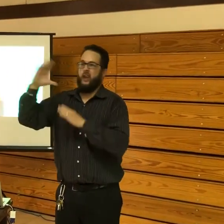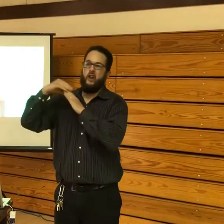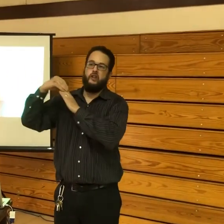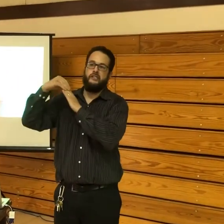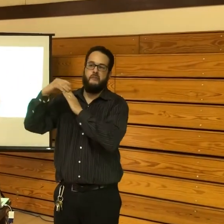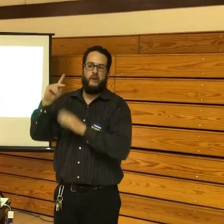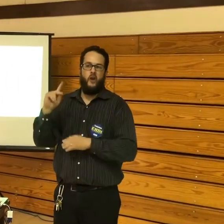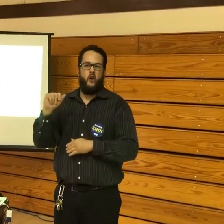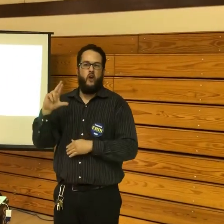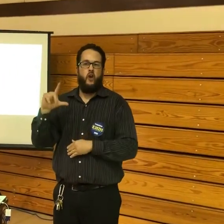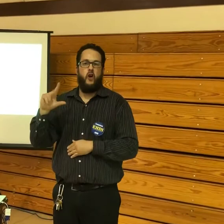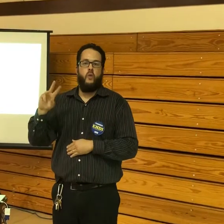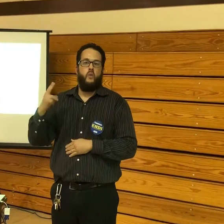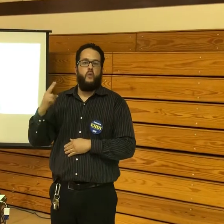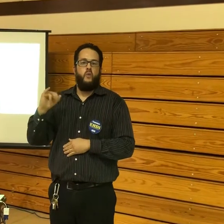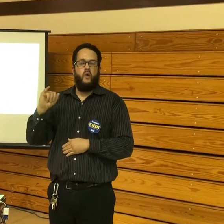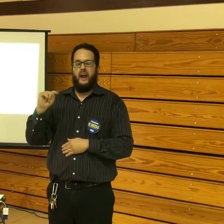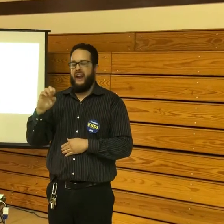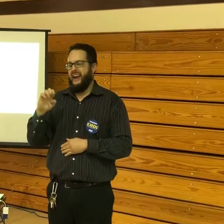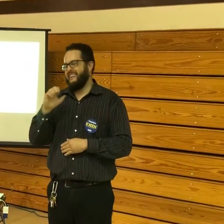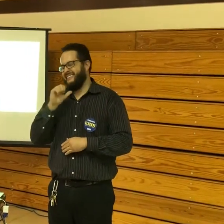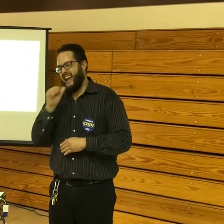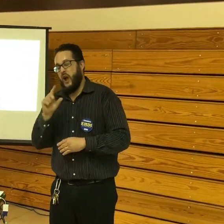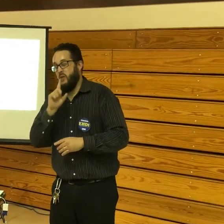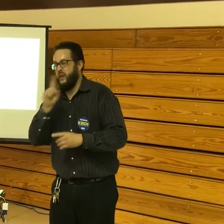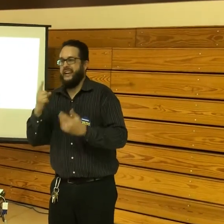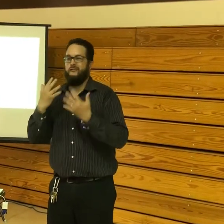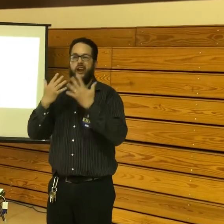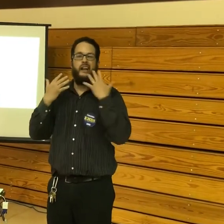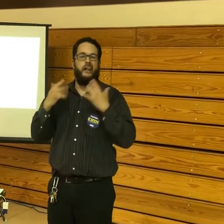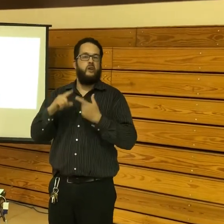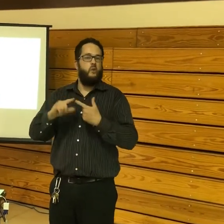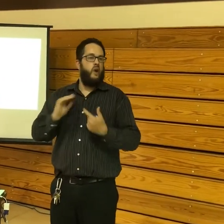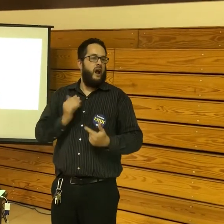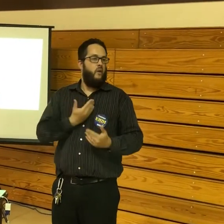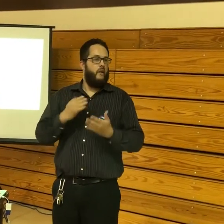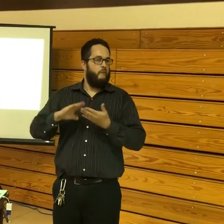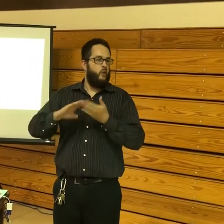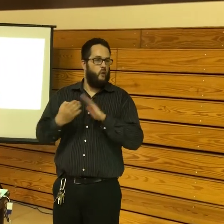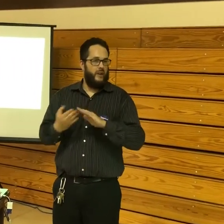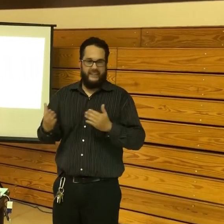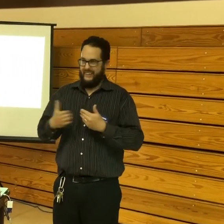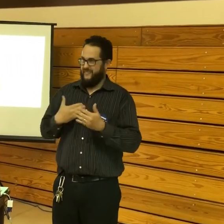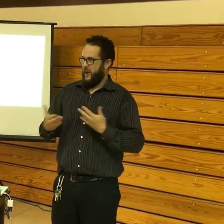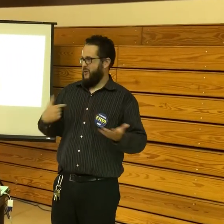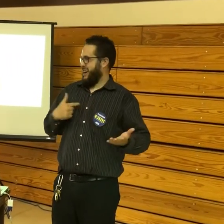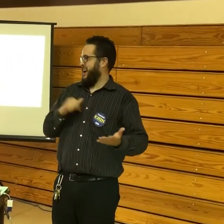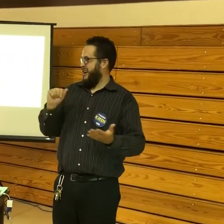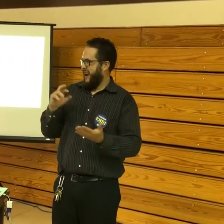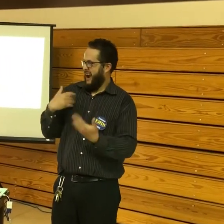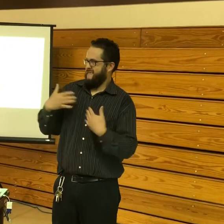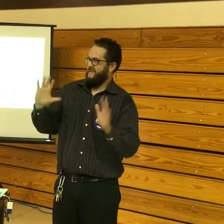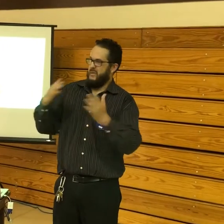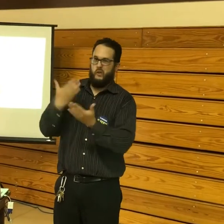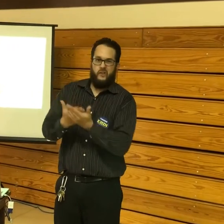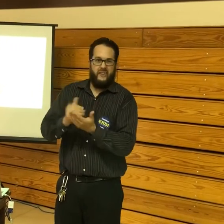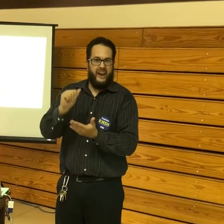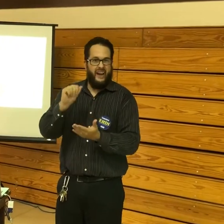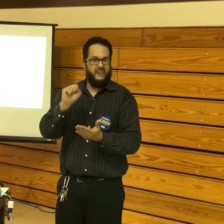Their leadership, or their leader, Carl White, he's not very friendly to our community, even though we have